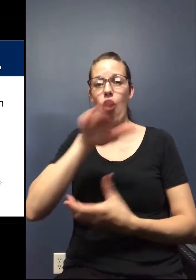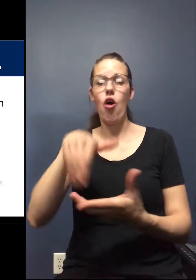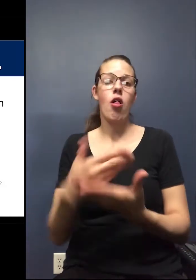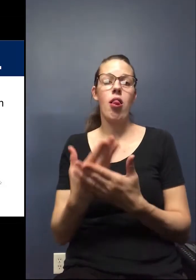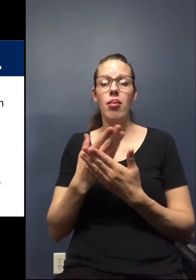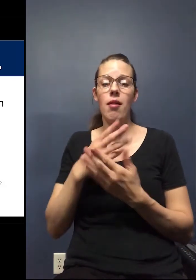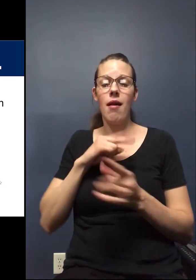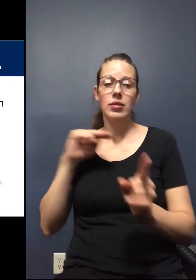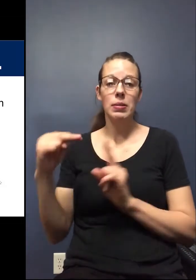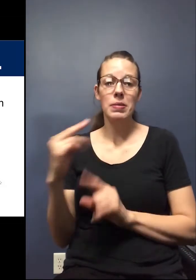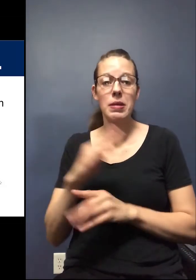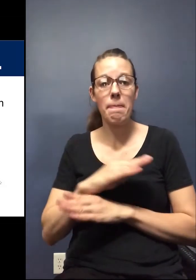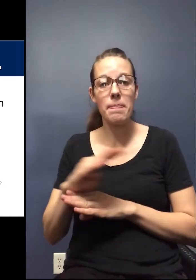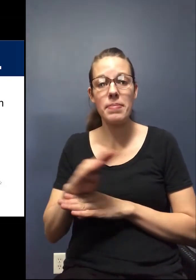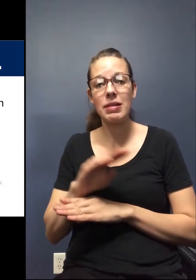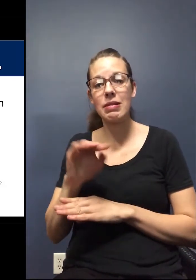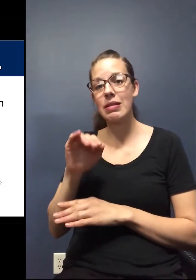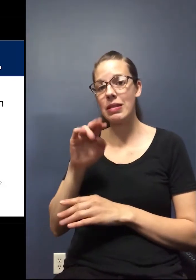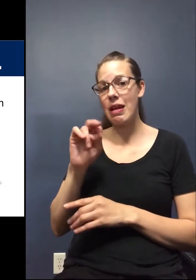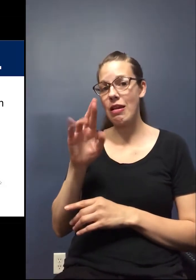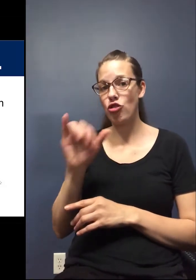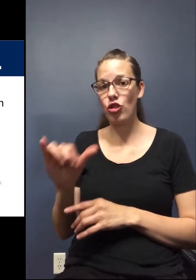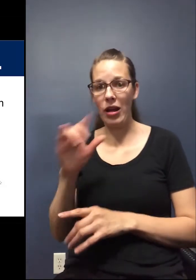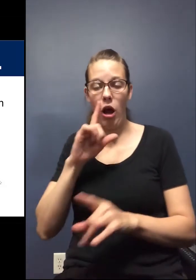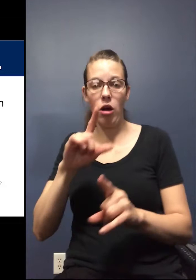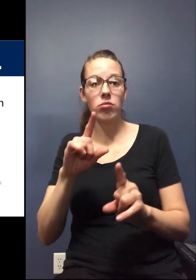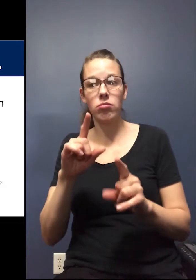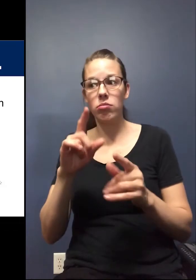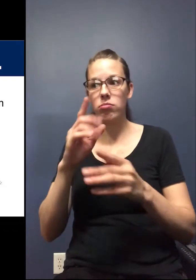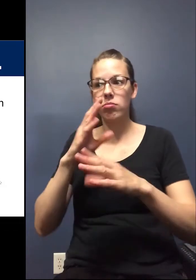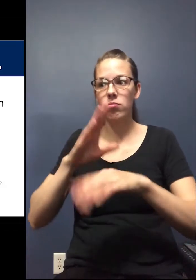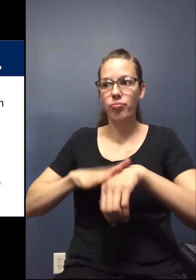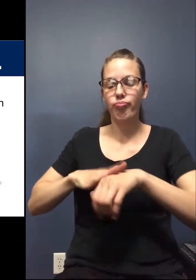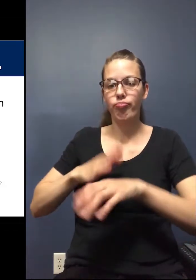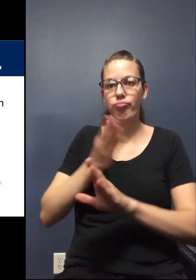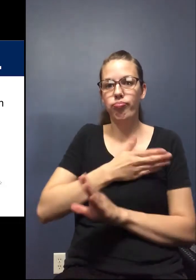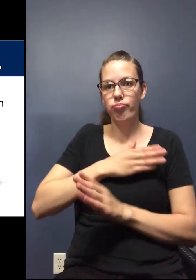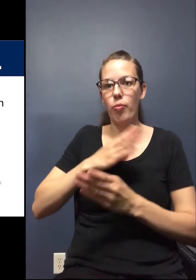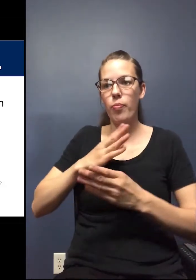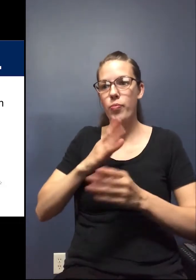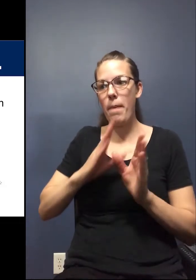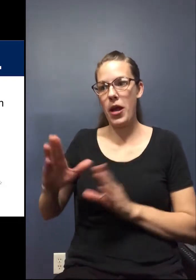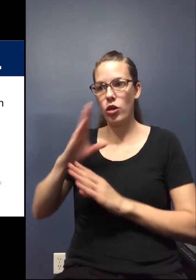aspects of business and industry are taking the same precautions to help decrease the spread.